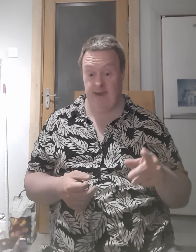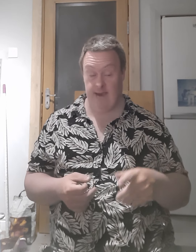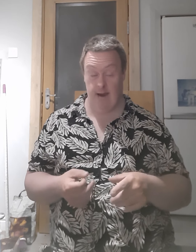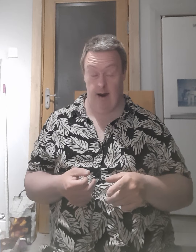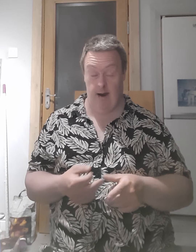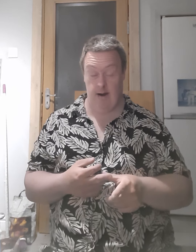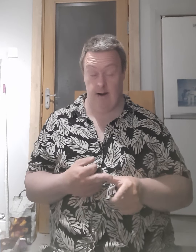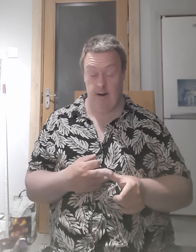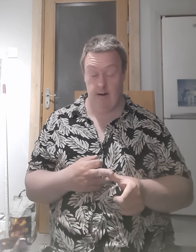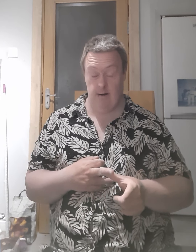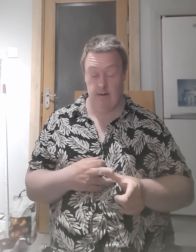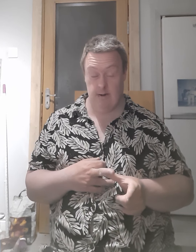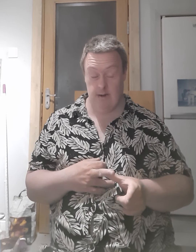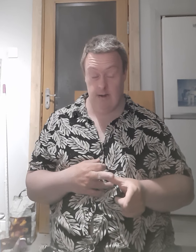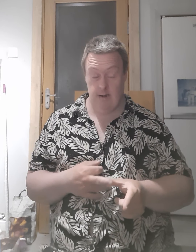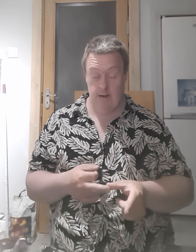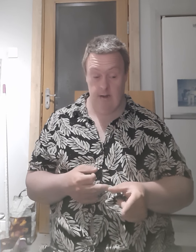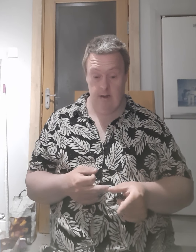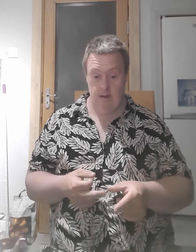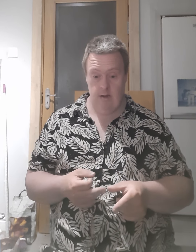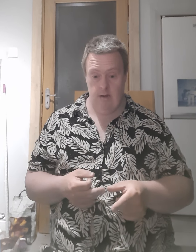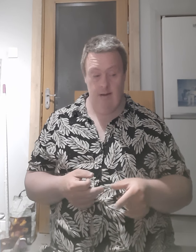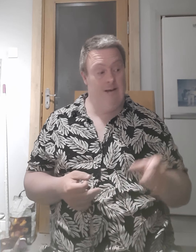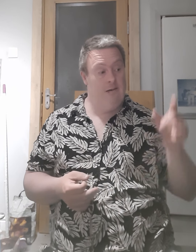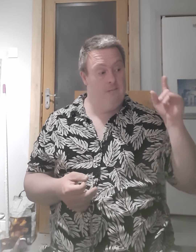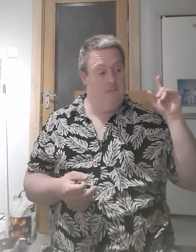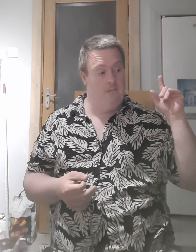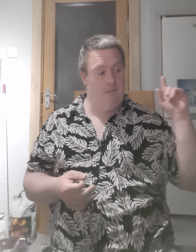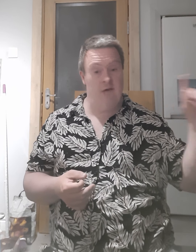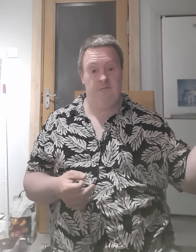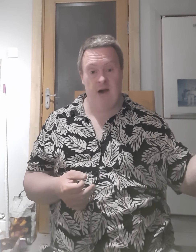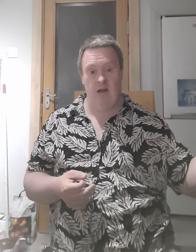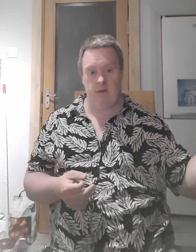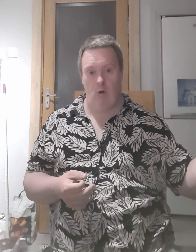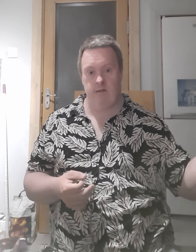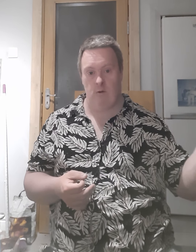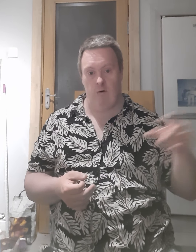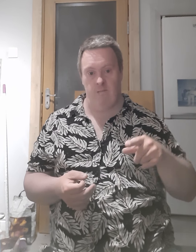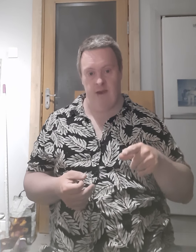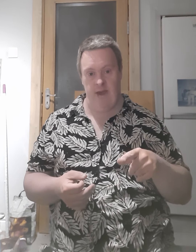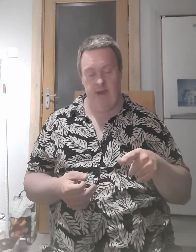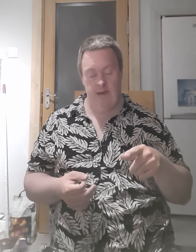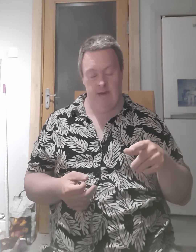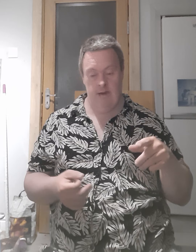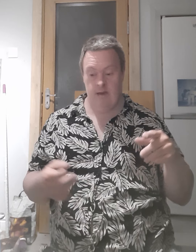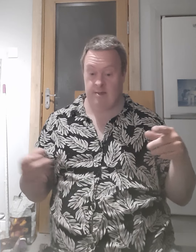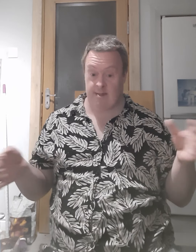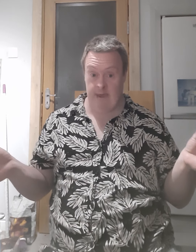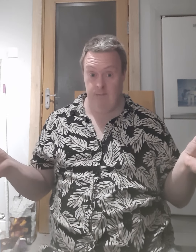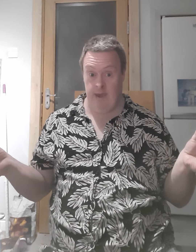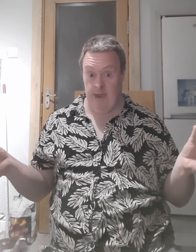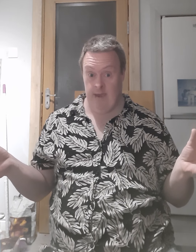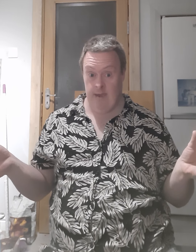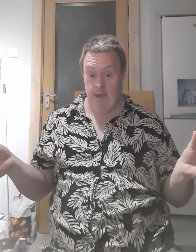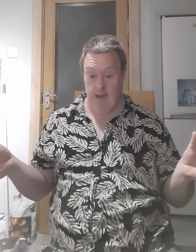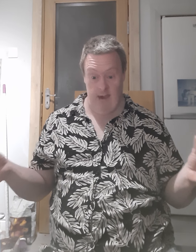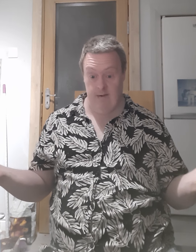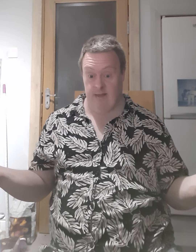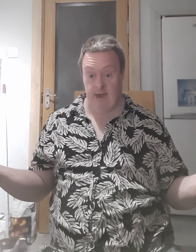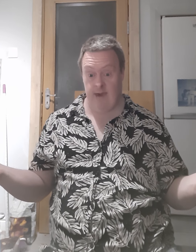my fans always love me to see me every day